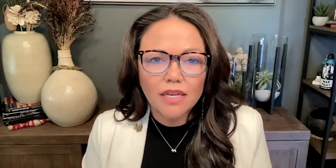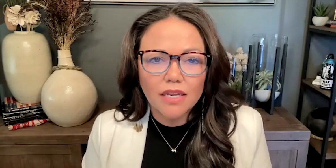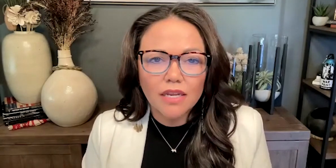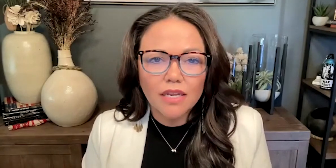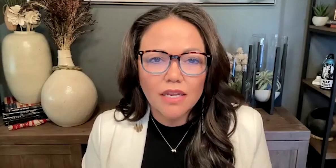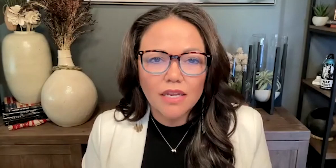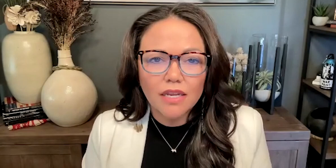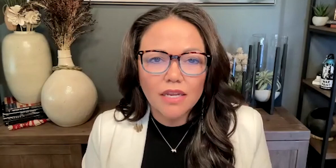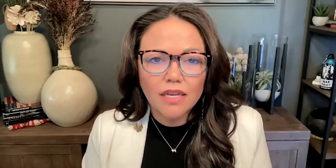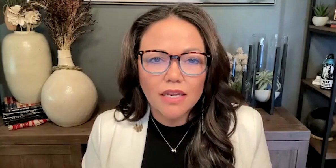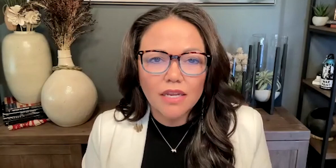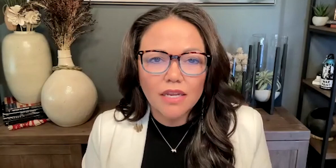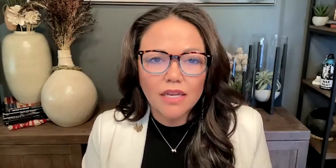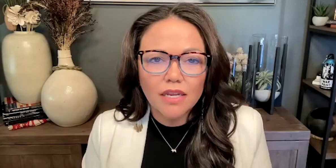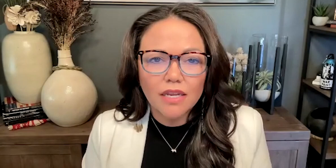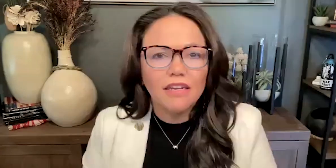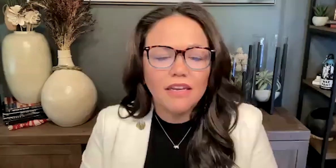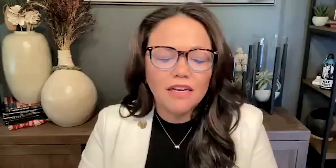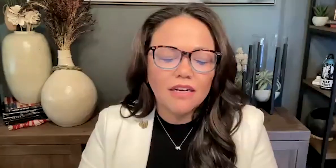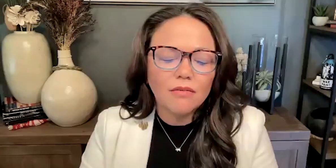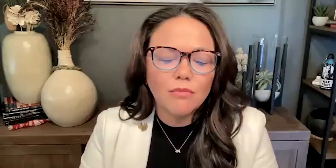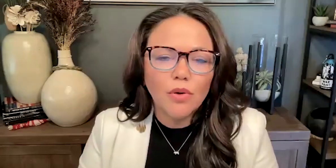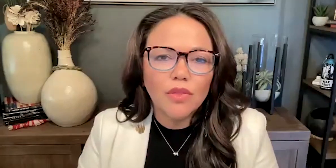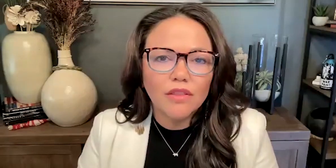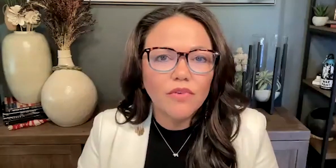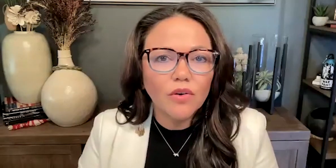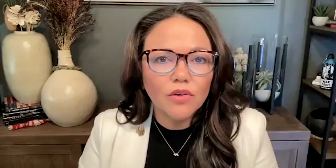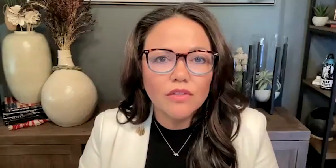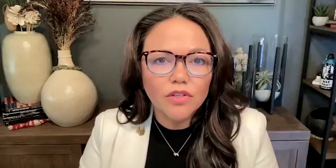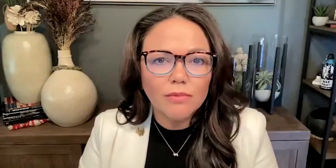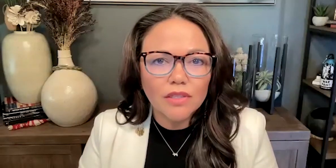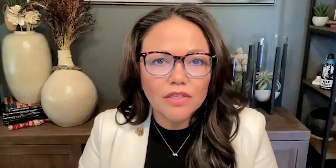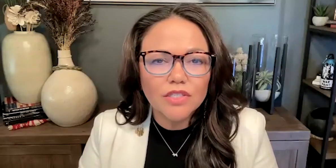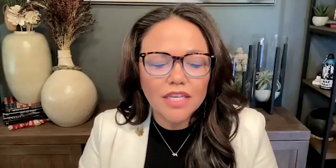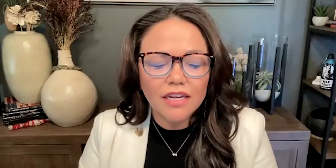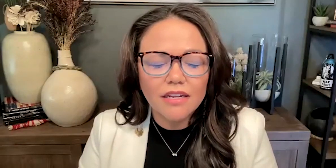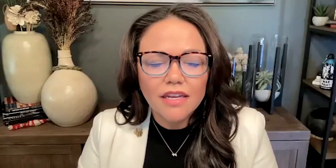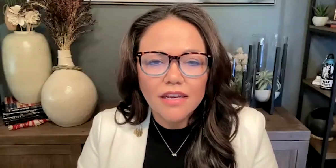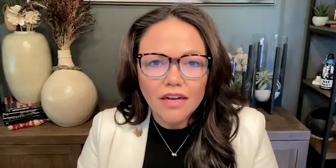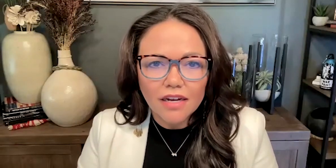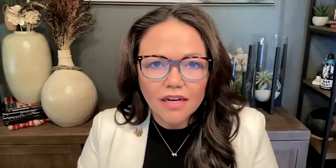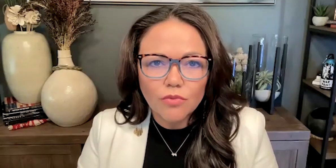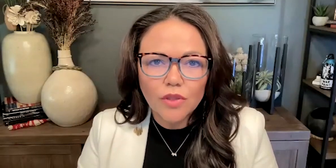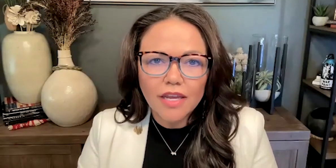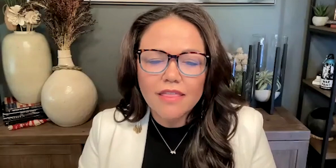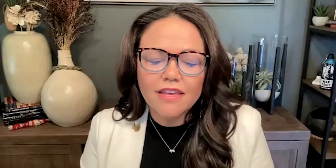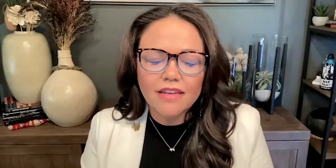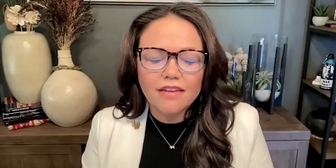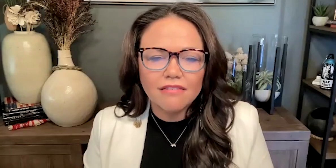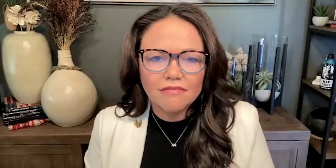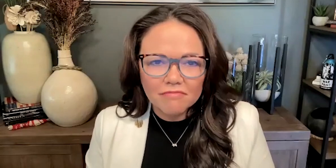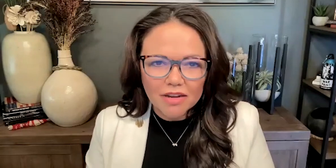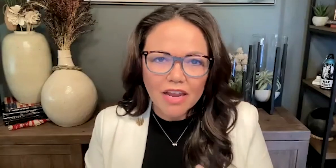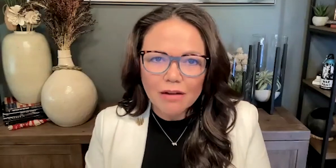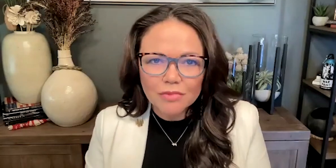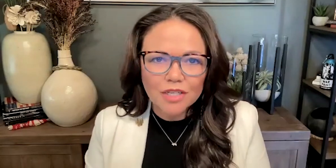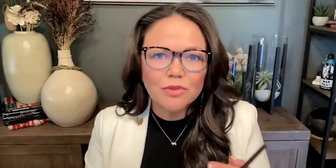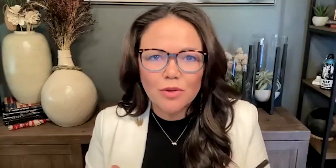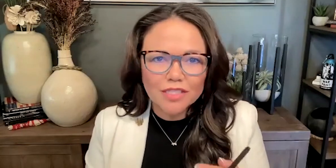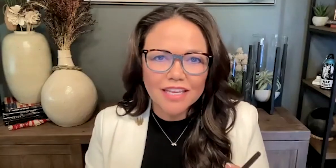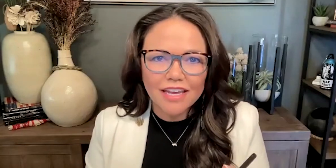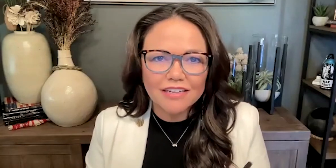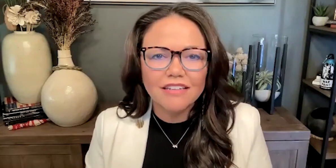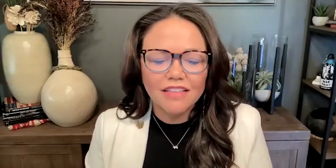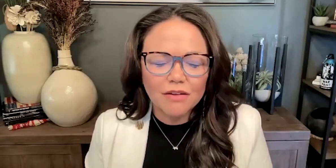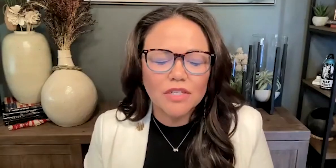both on the voter and the tribal leader side, really, I think, amped